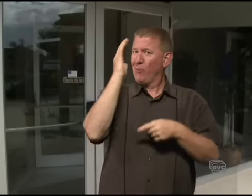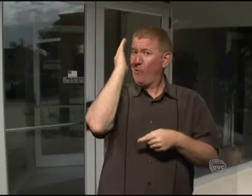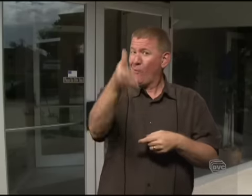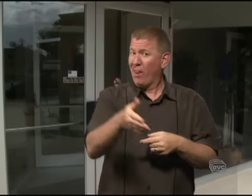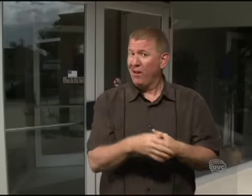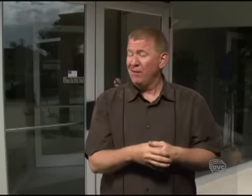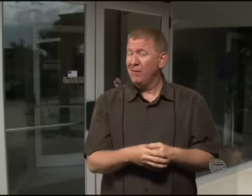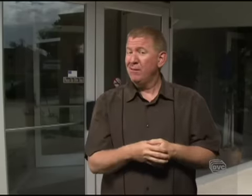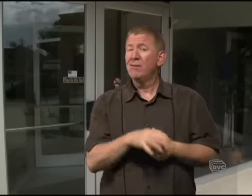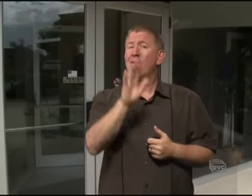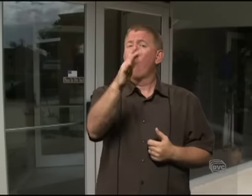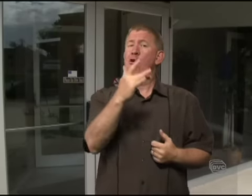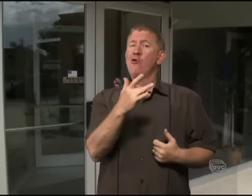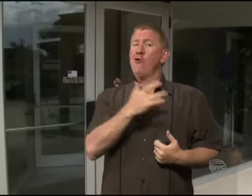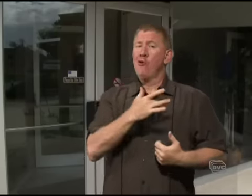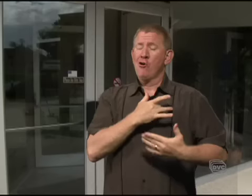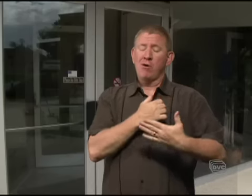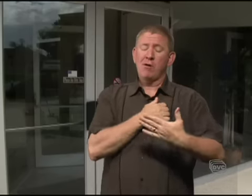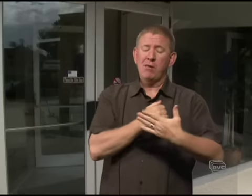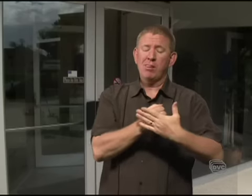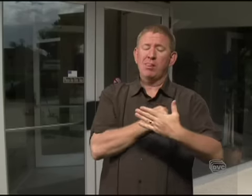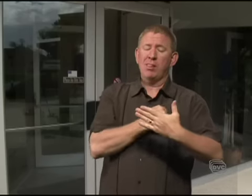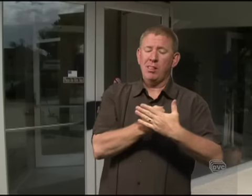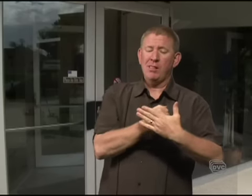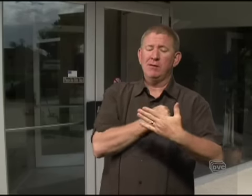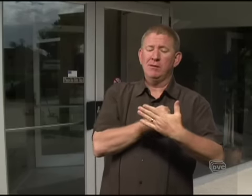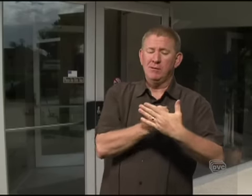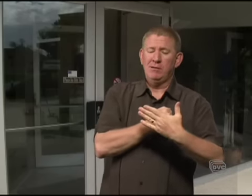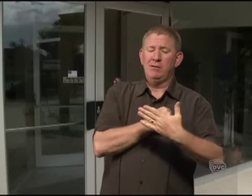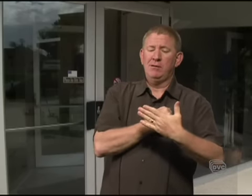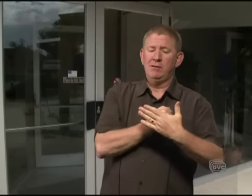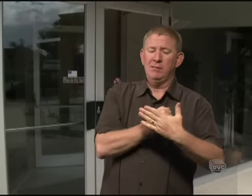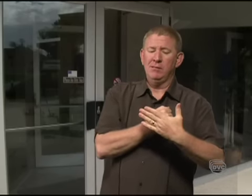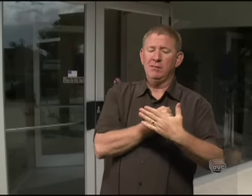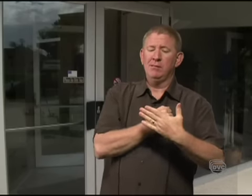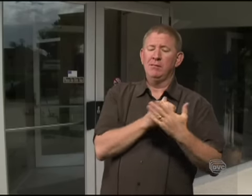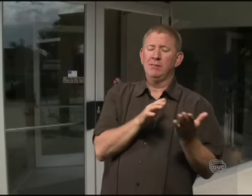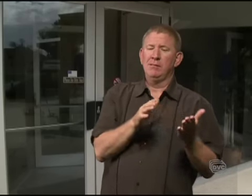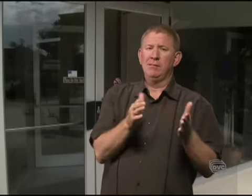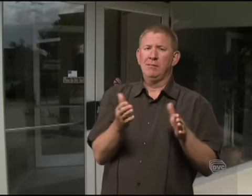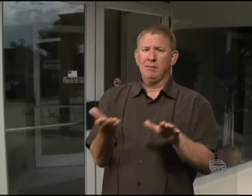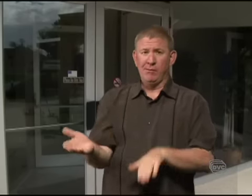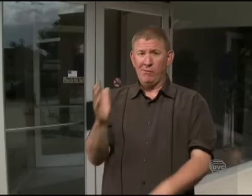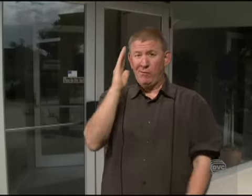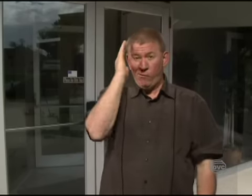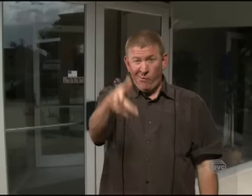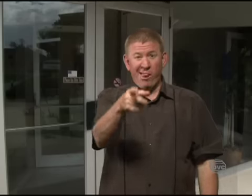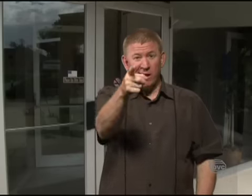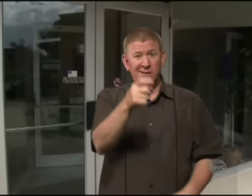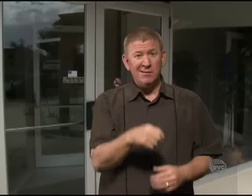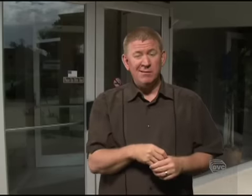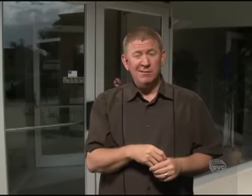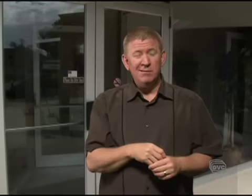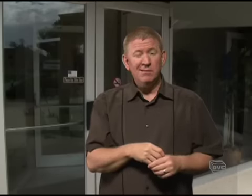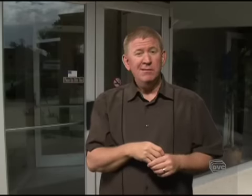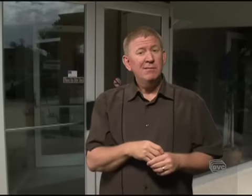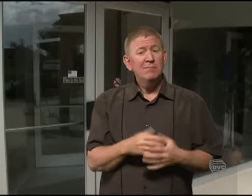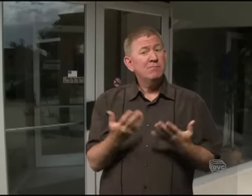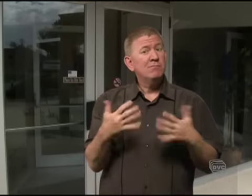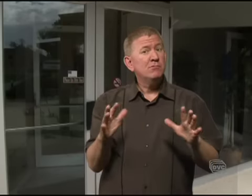right now your heart is beating but there will come a time where it will stop and you will die. But then what's going